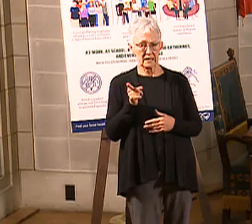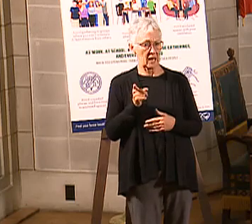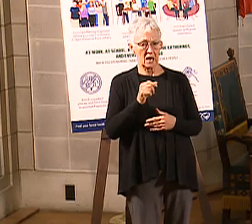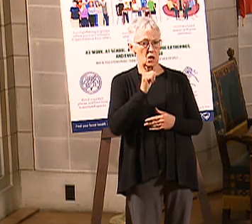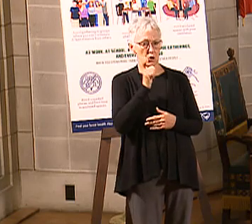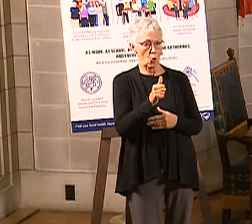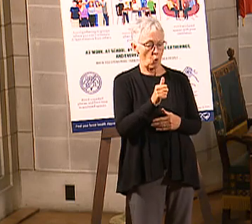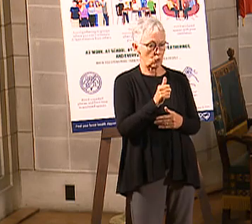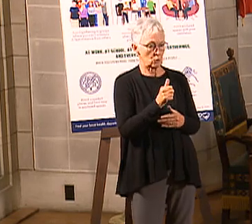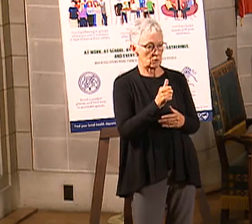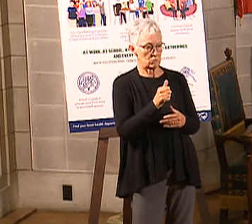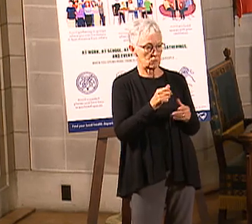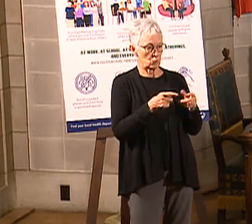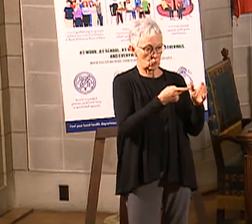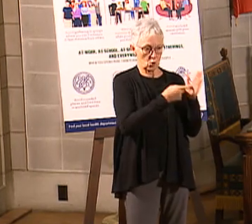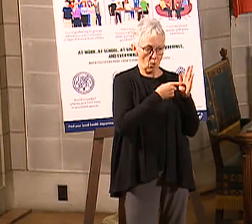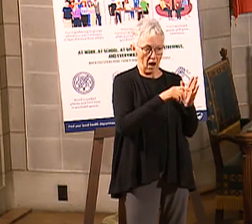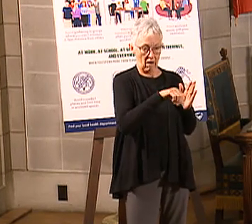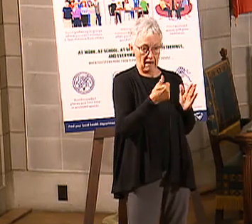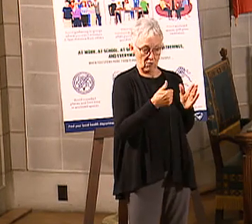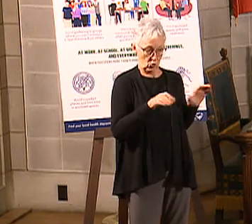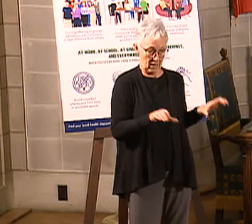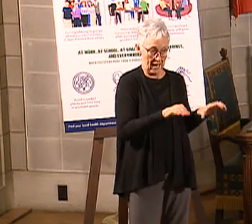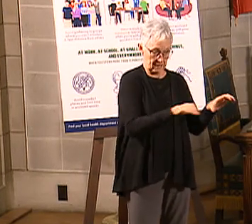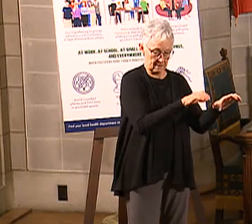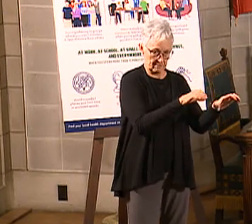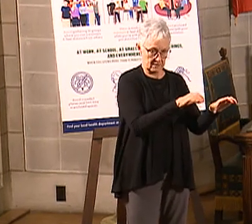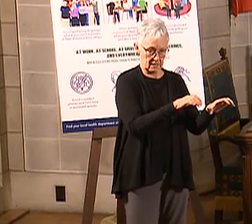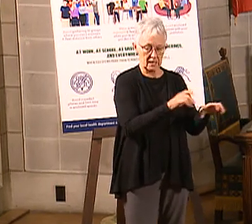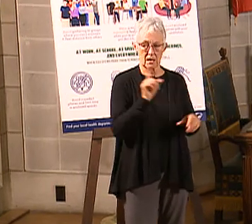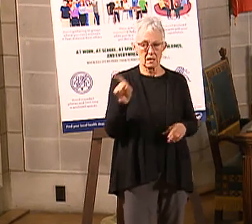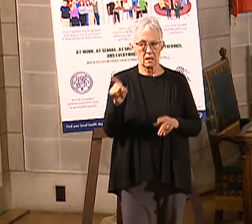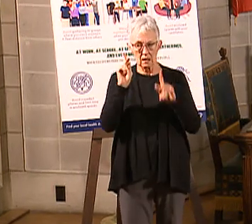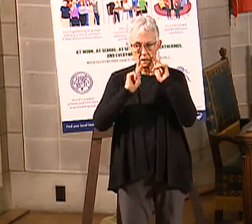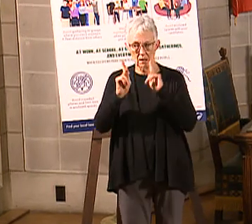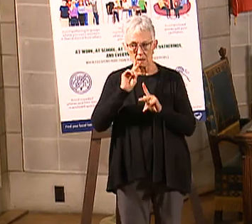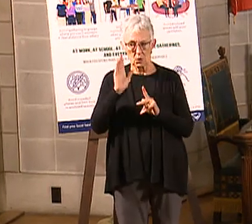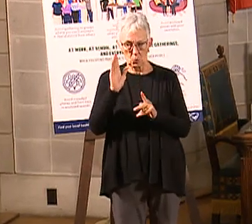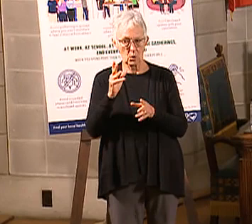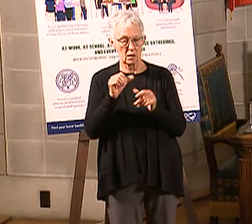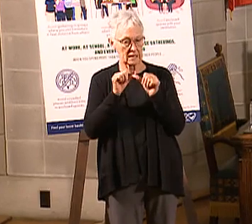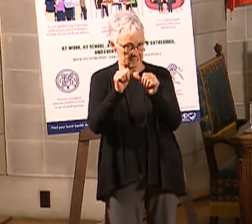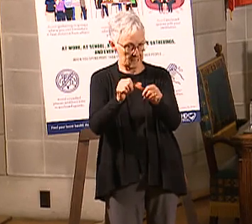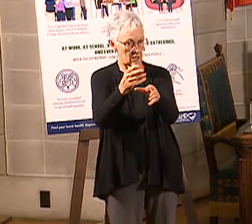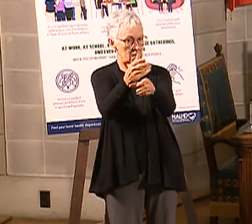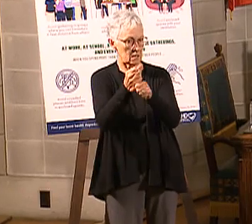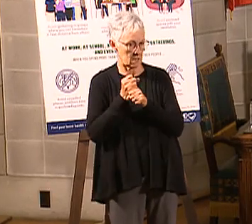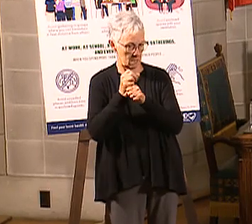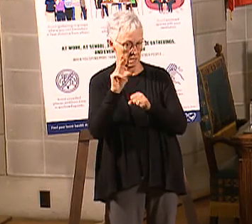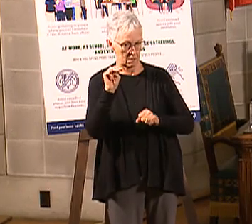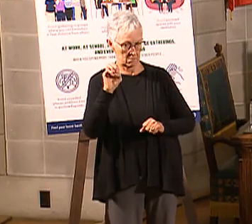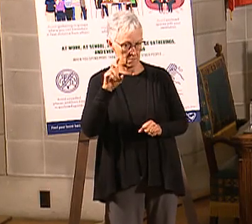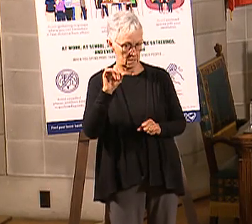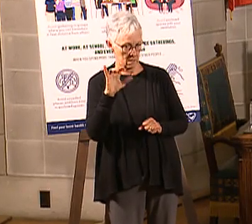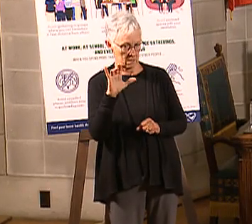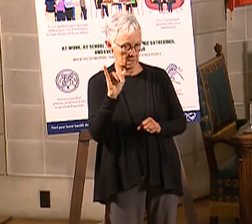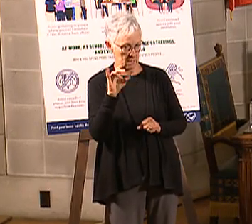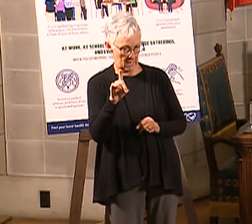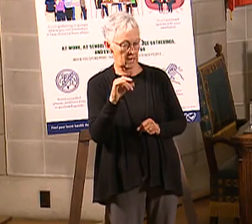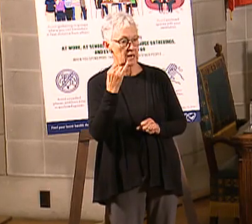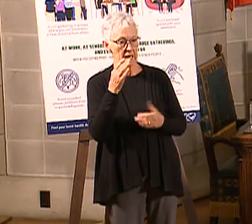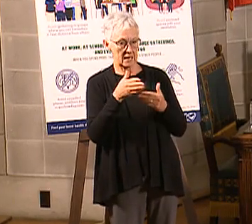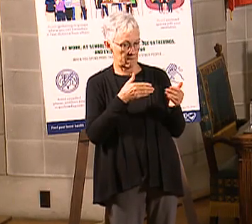responsibility and wellness, will continue to receive Medicaid. They will not lose their eligibility if they choose not to engage in these